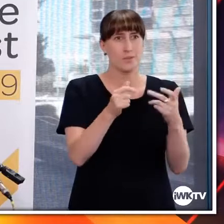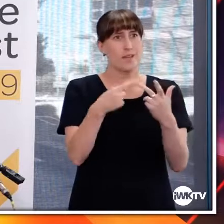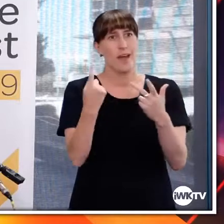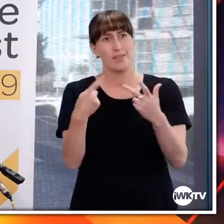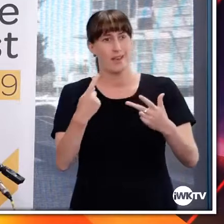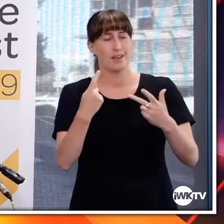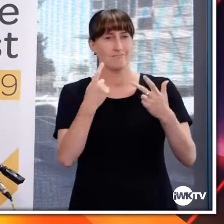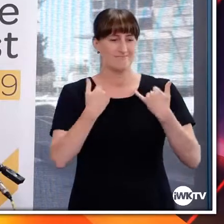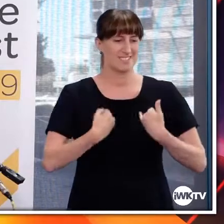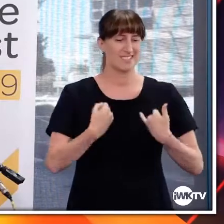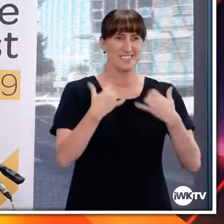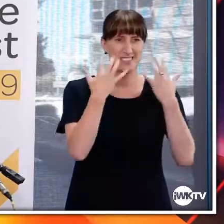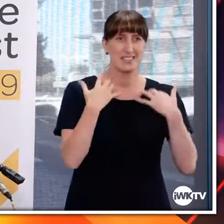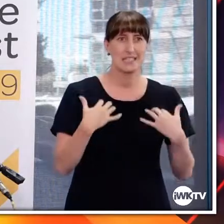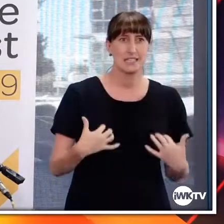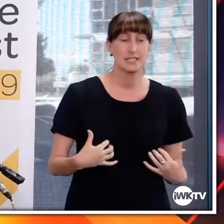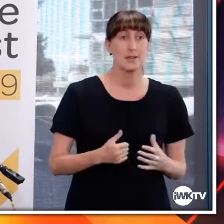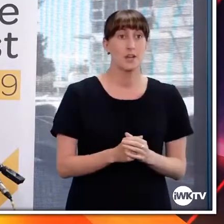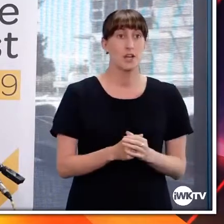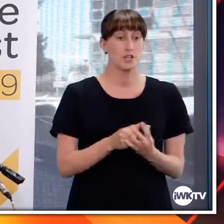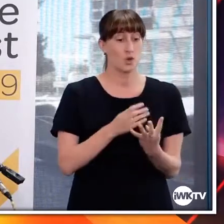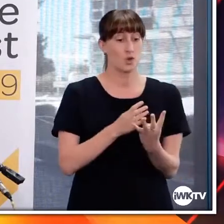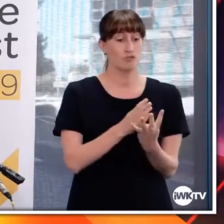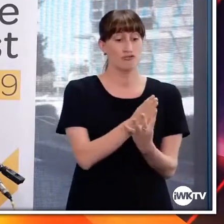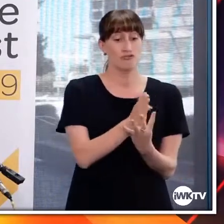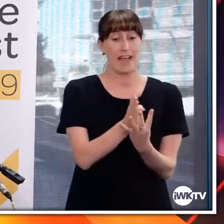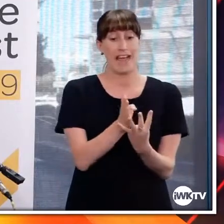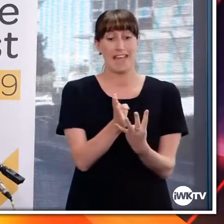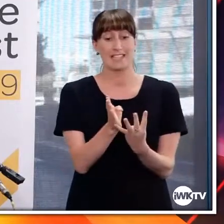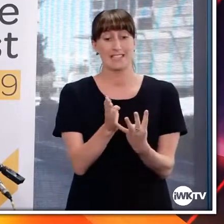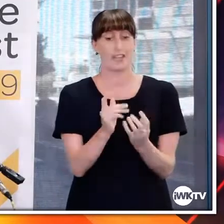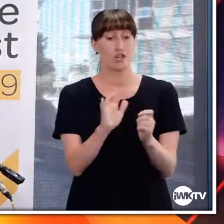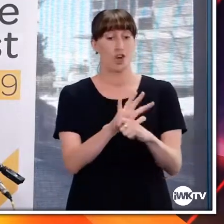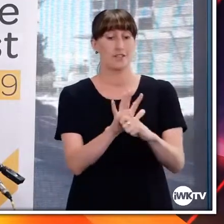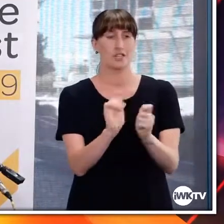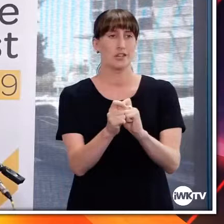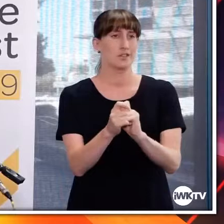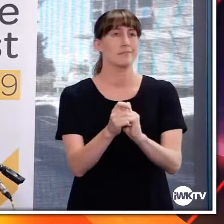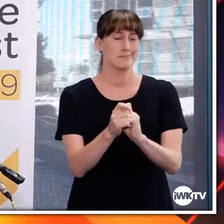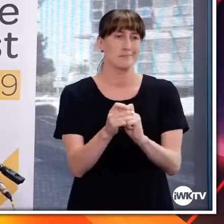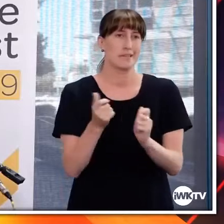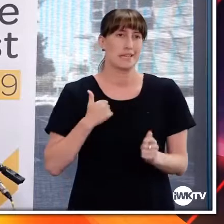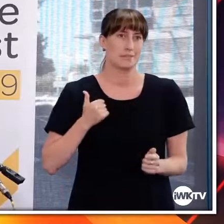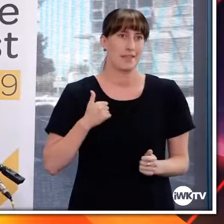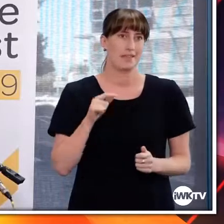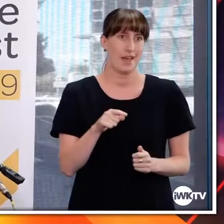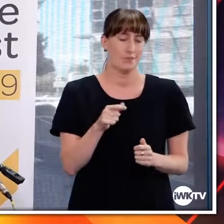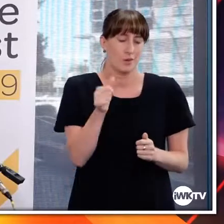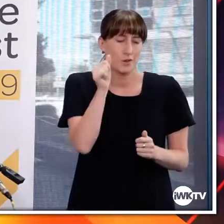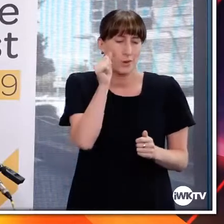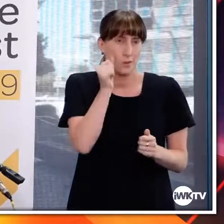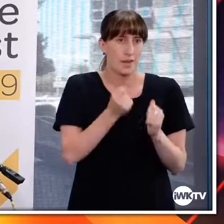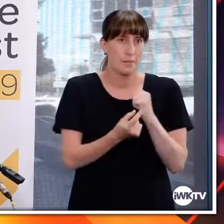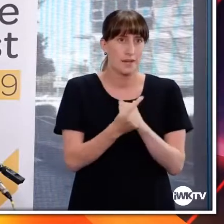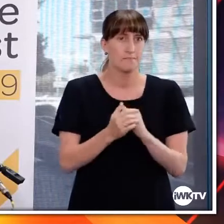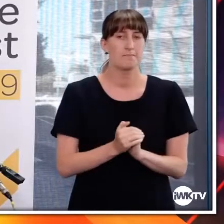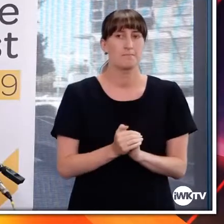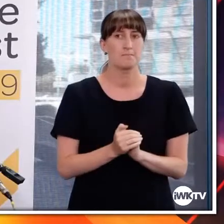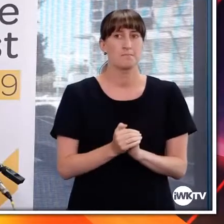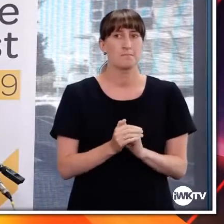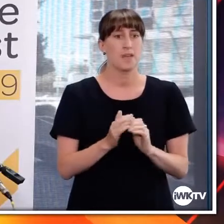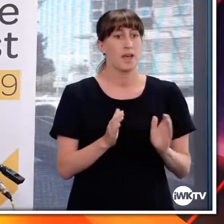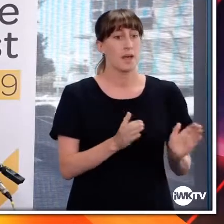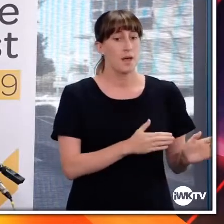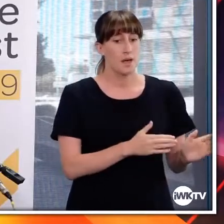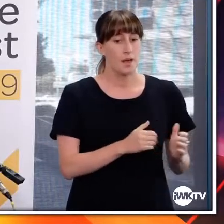So the emergence of the new strains is not unexpected. But I think another thing that is happening apace and that is very promising